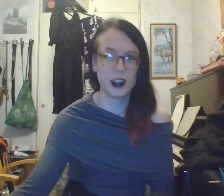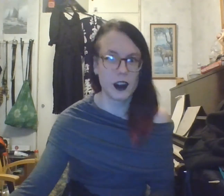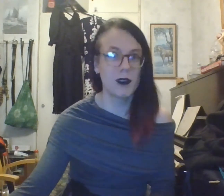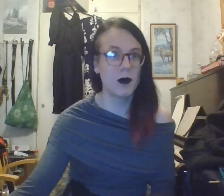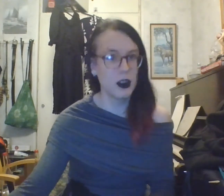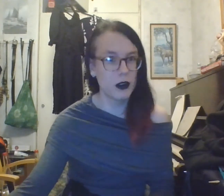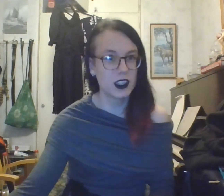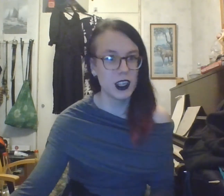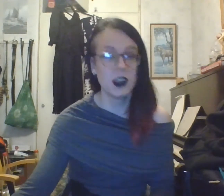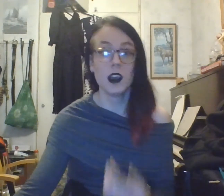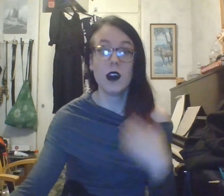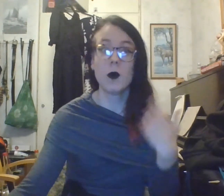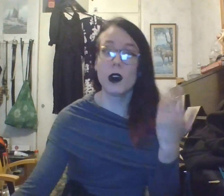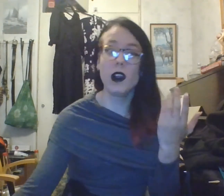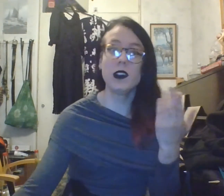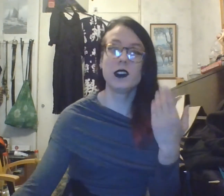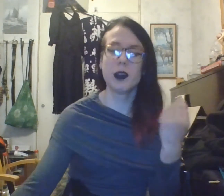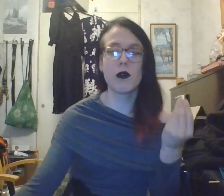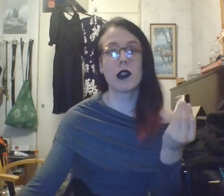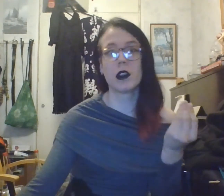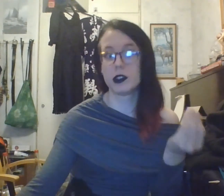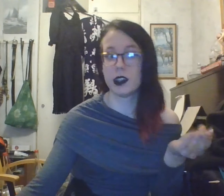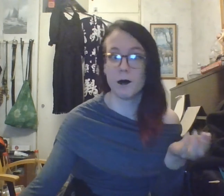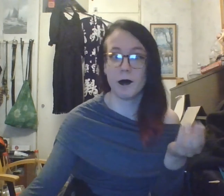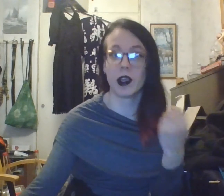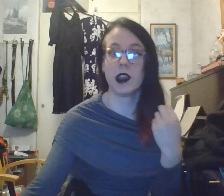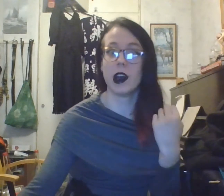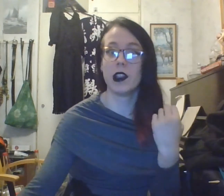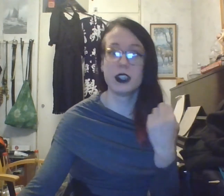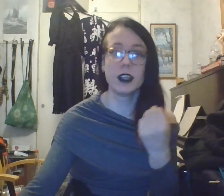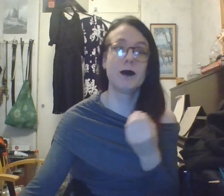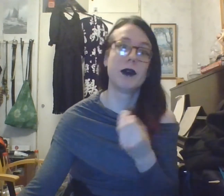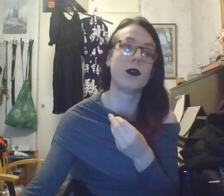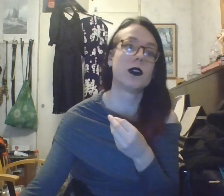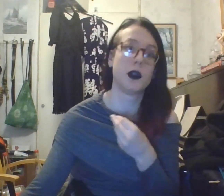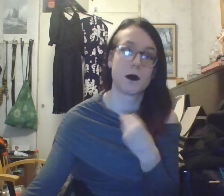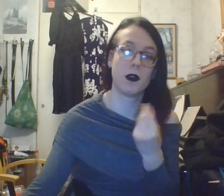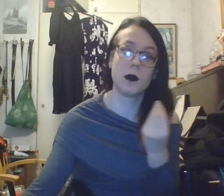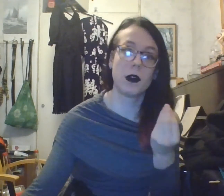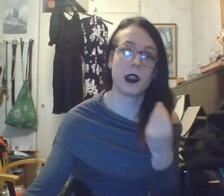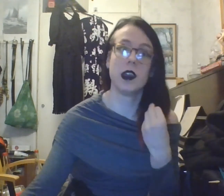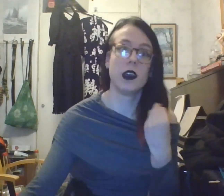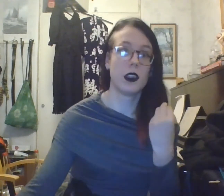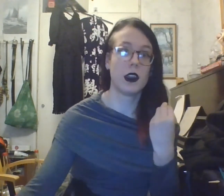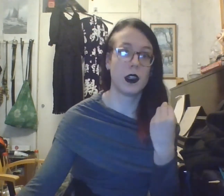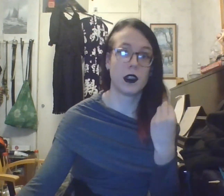minority? Well, to summarise it simply, a legitimate minority is a minority that is typically